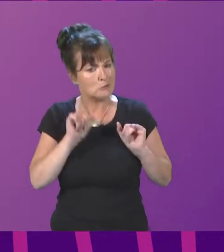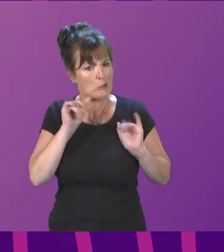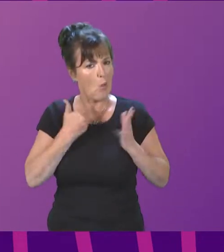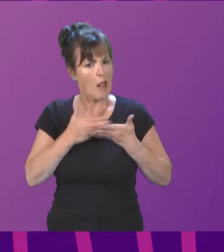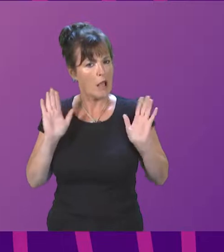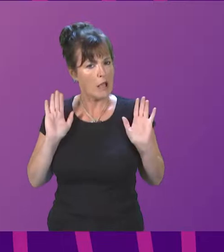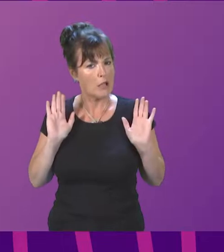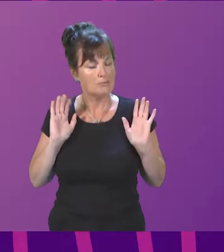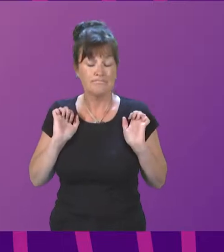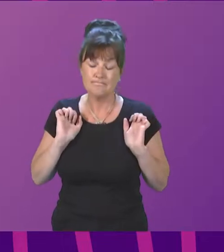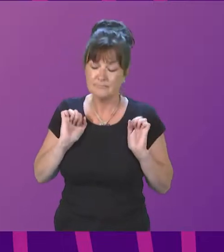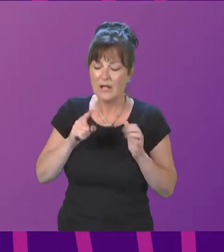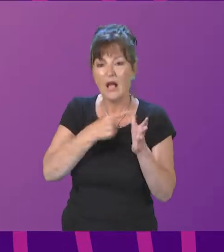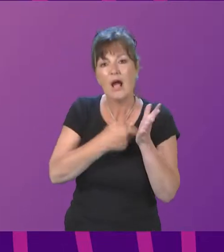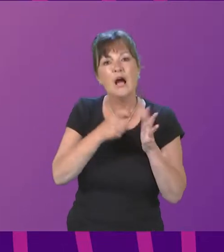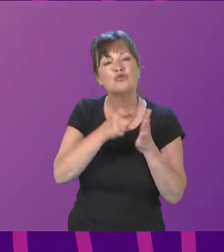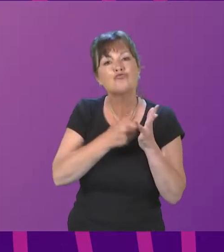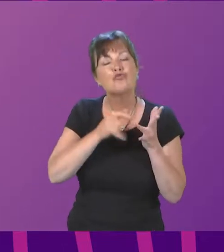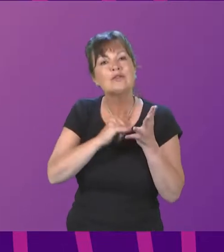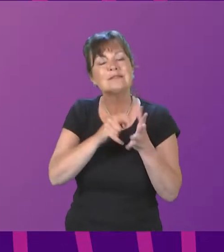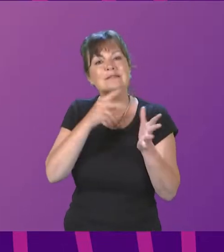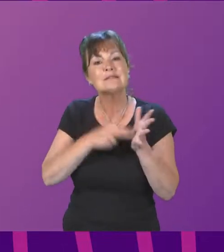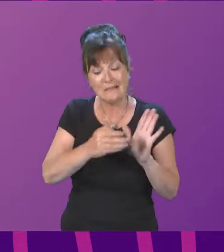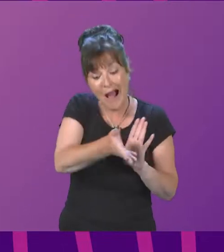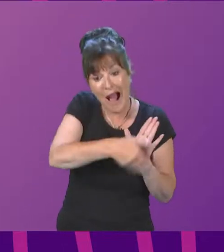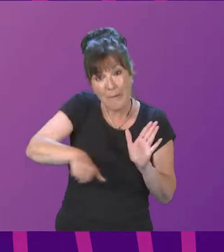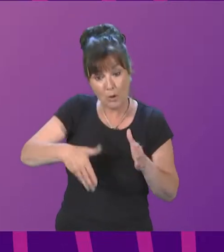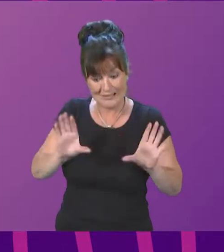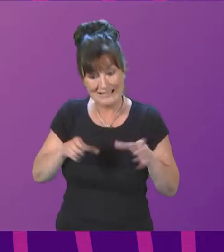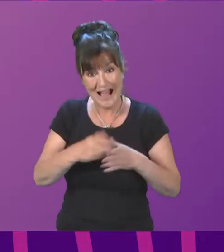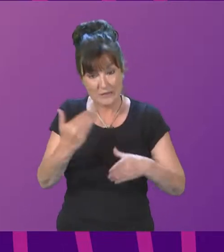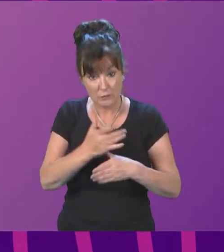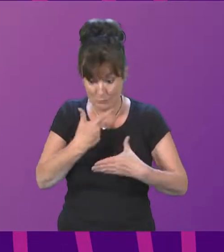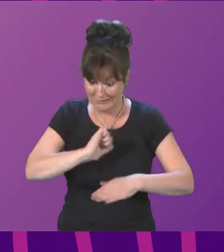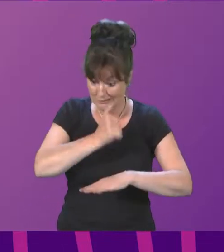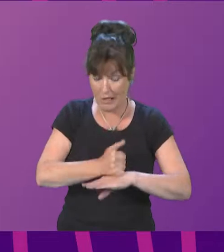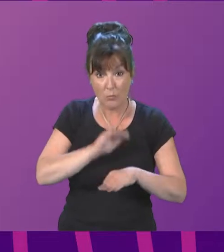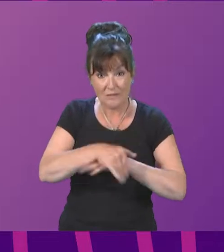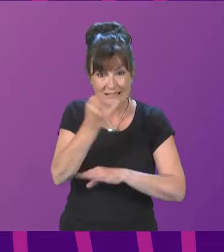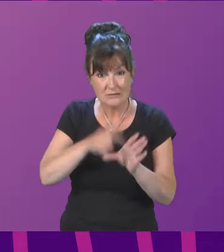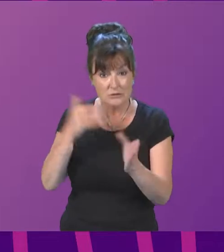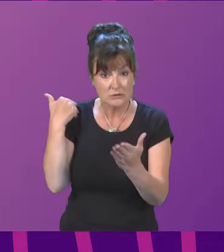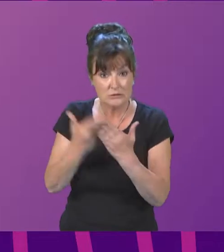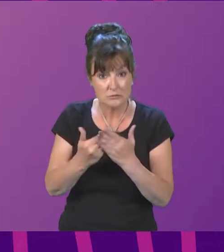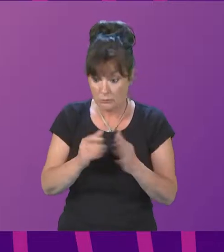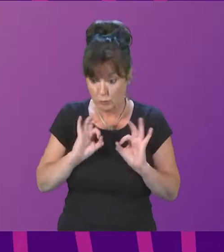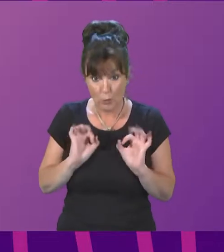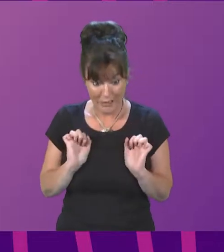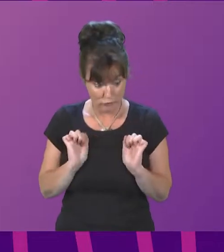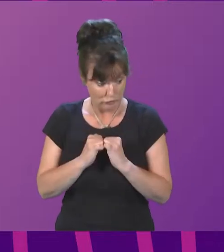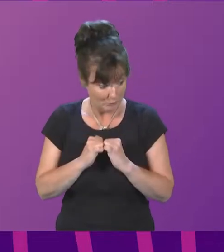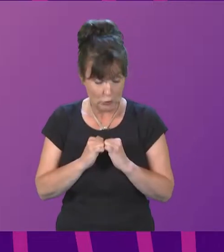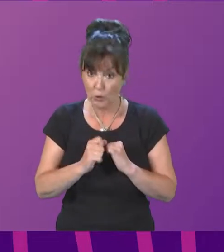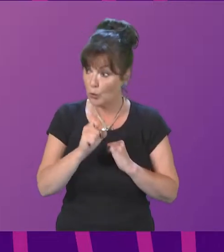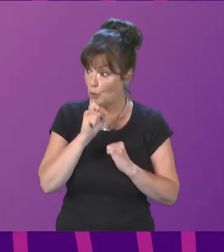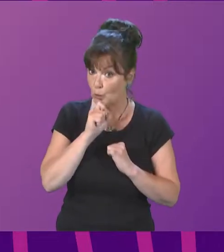The Odrossan Harbour Task Force was formed over six years ago. We still have no agreement on